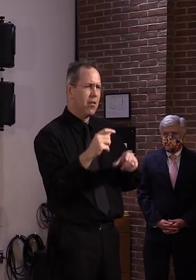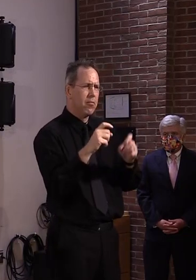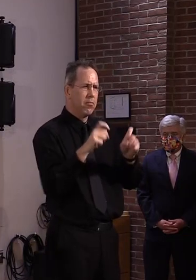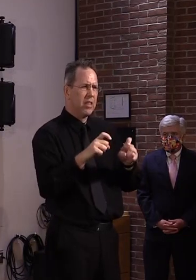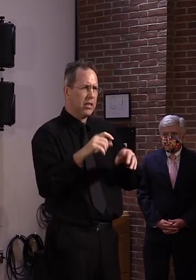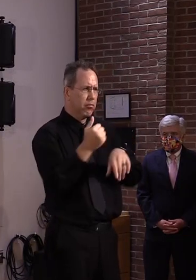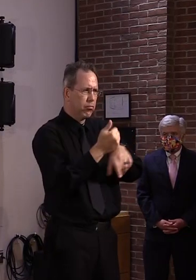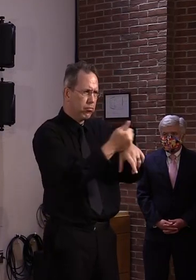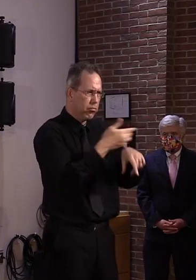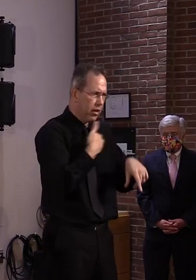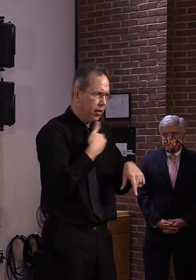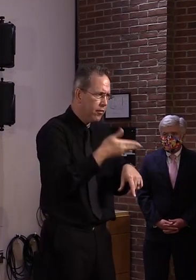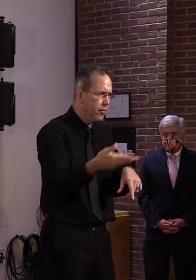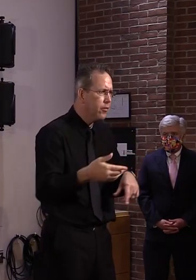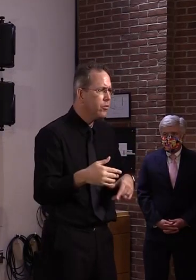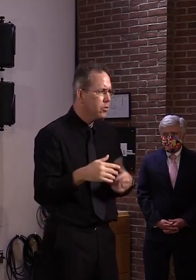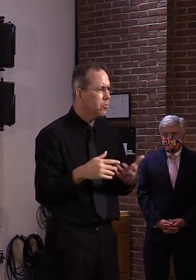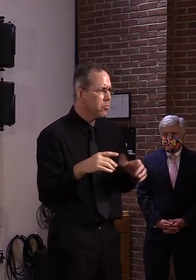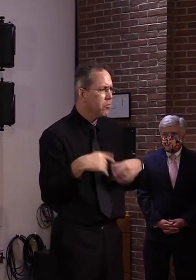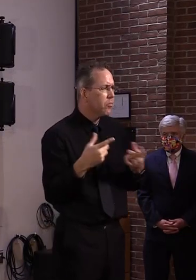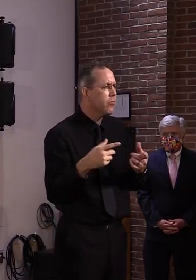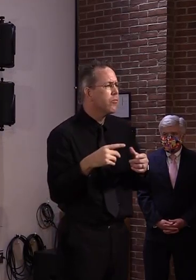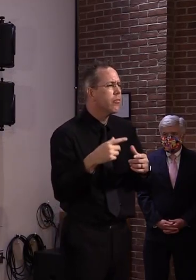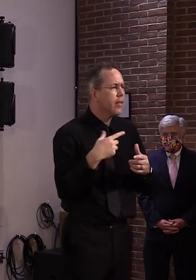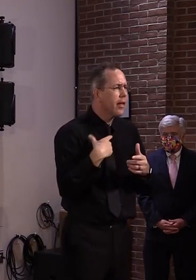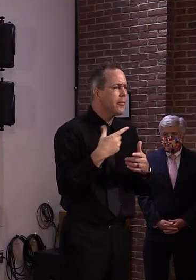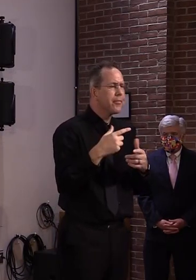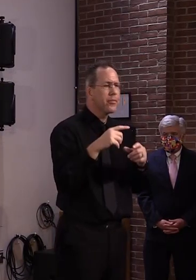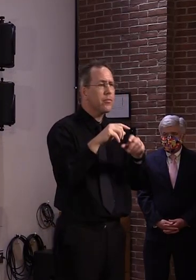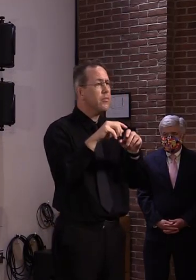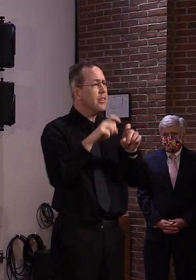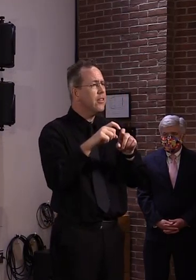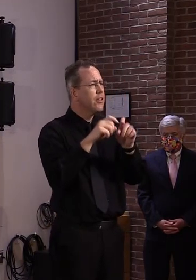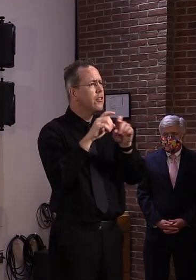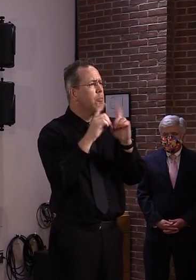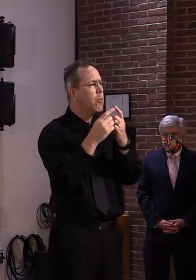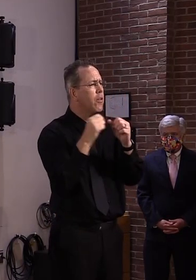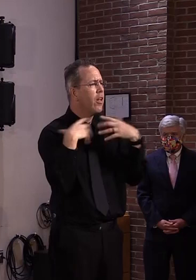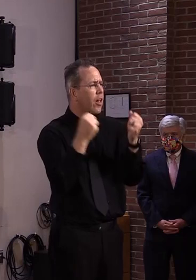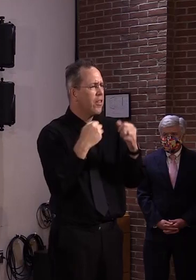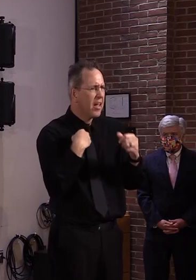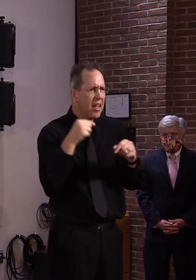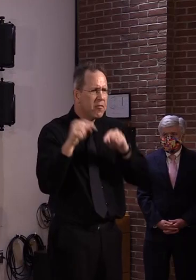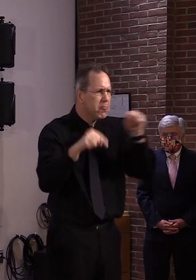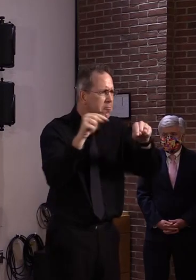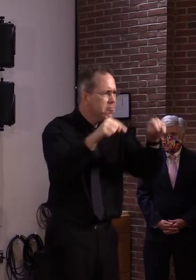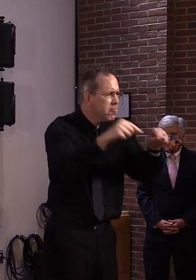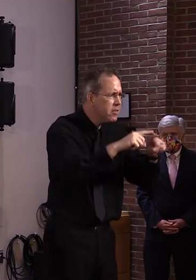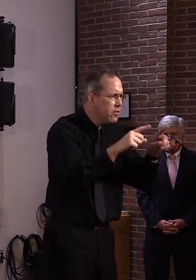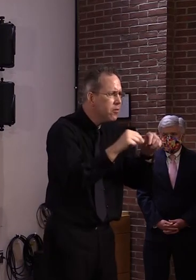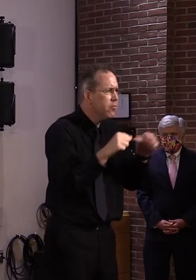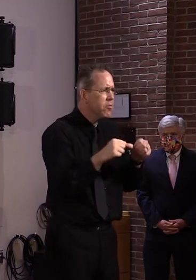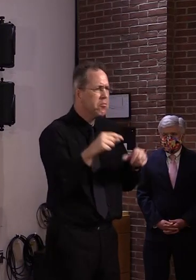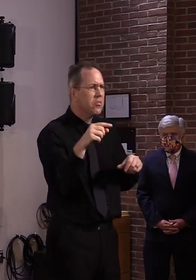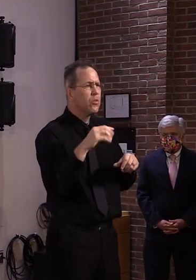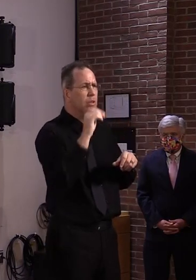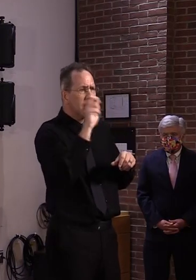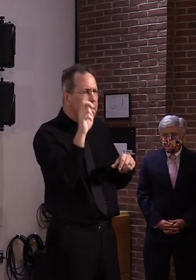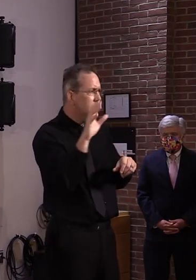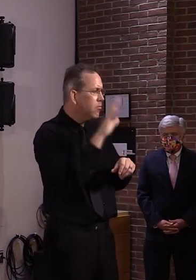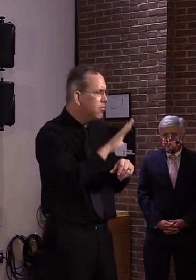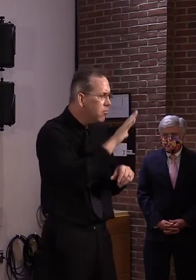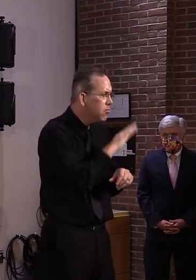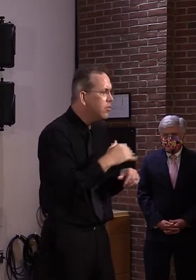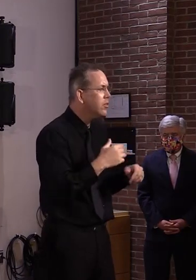local health offices on a periodic basis around the state. There's testing that can go on in commercial enterprises